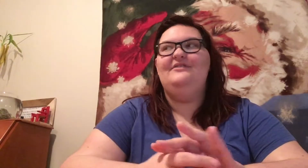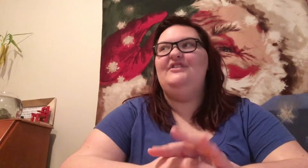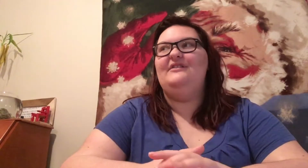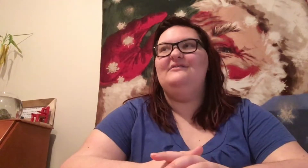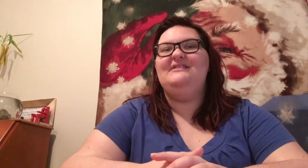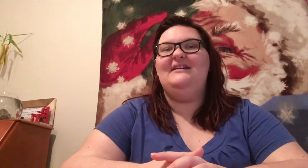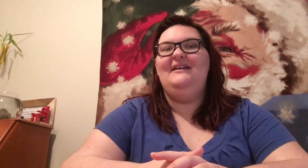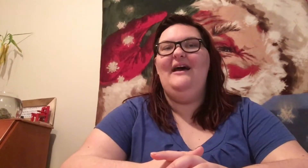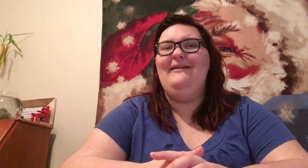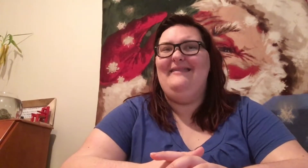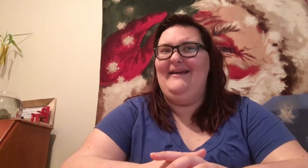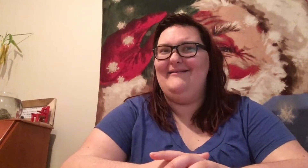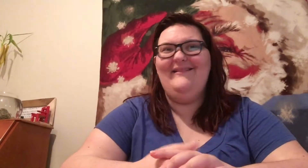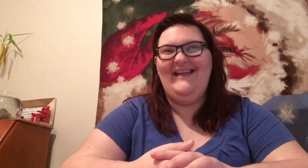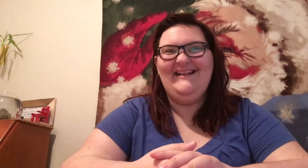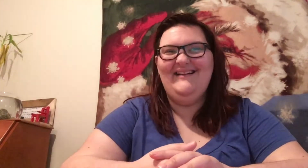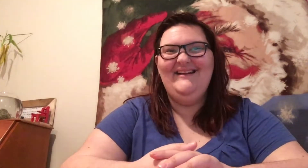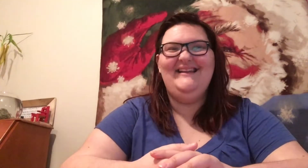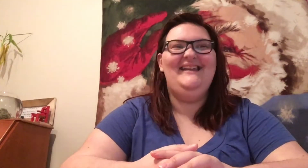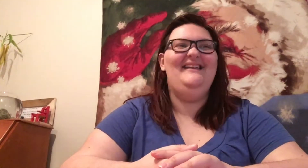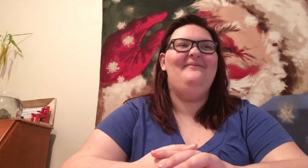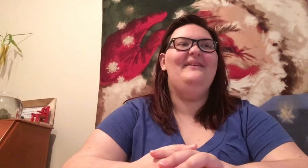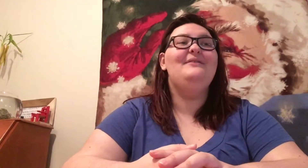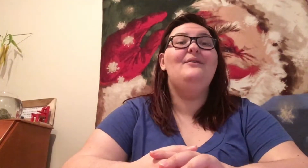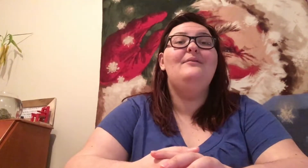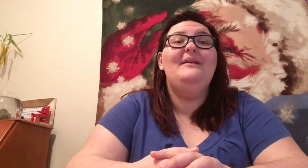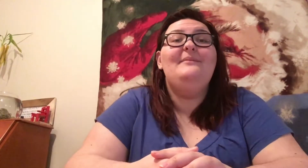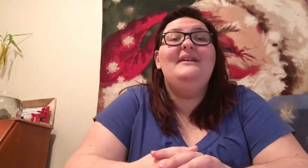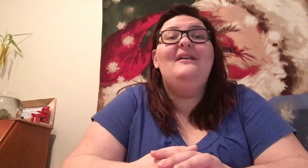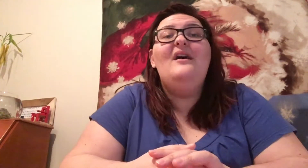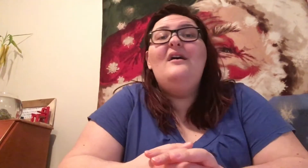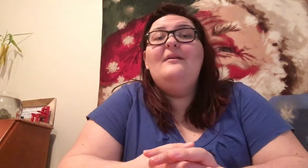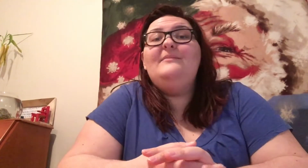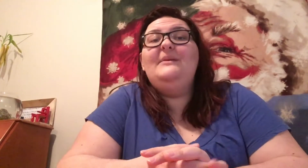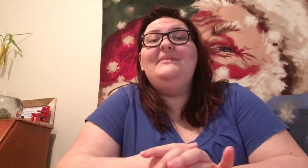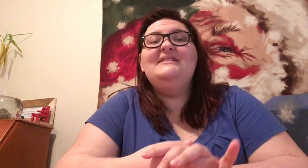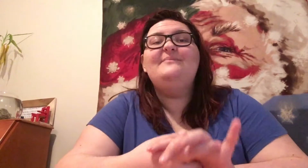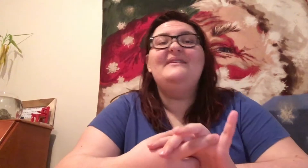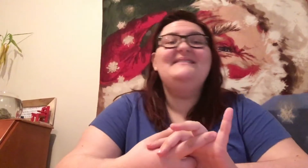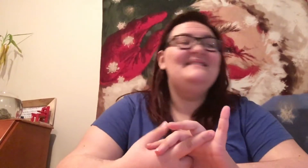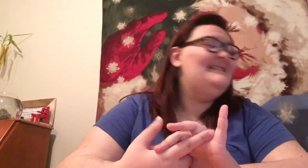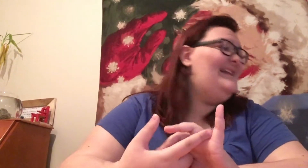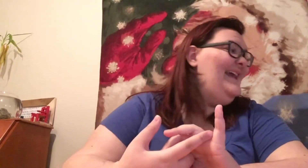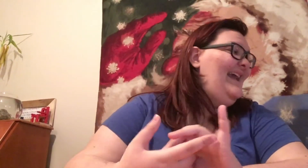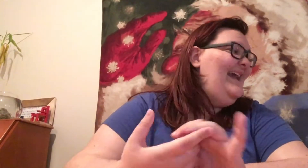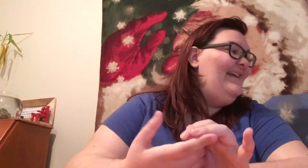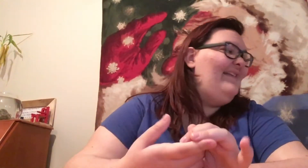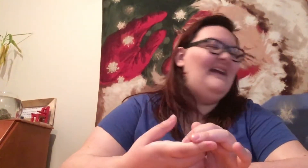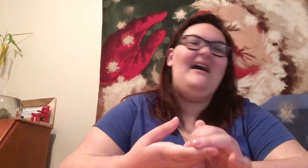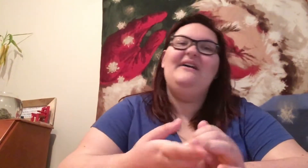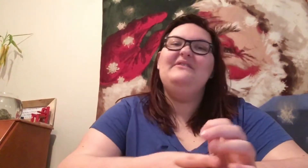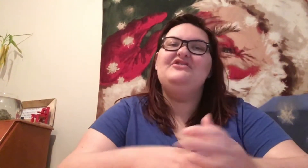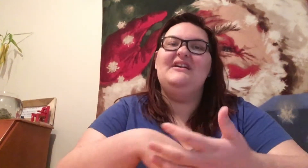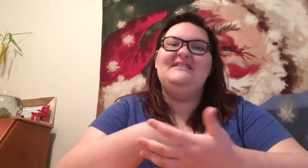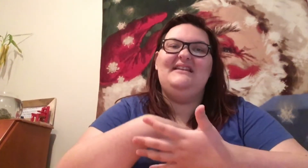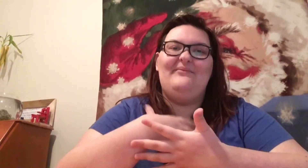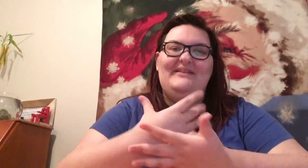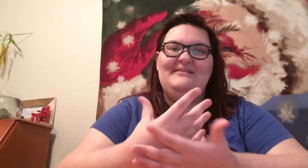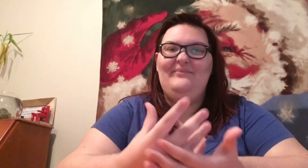She goes, yeah, get out of there. Like, are you kidding? I'm, like, no, baby, baby, Boston's late. Like, I always try to see the best of